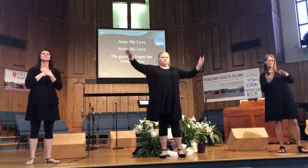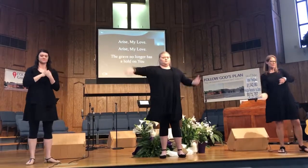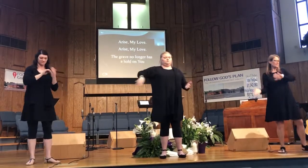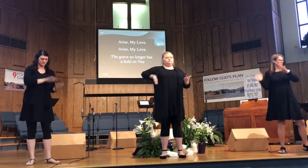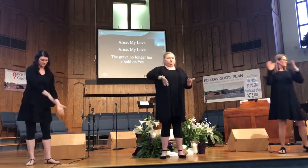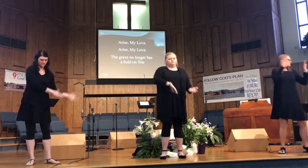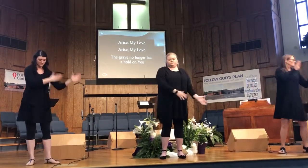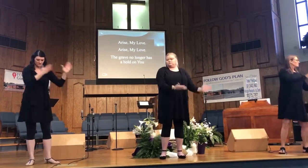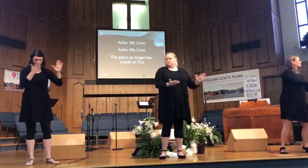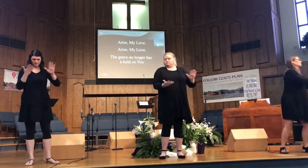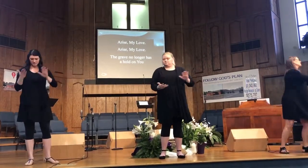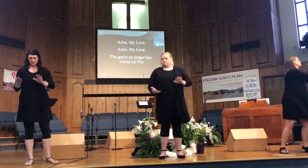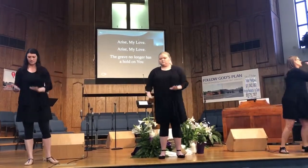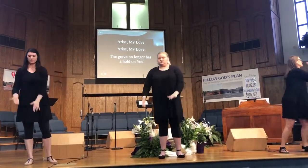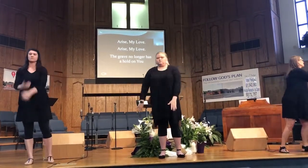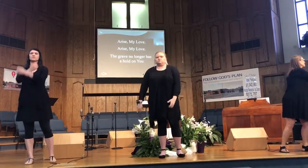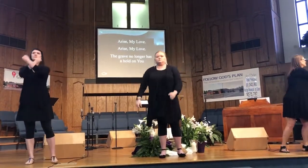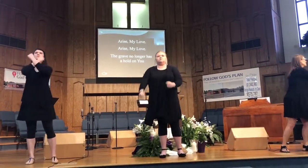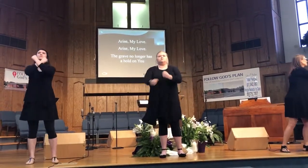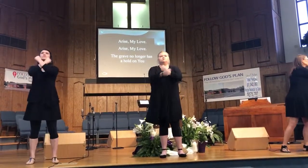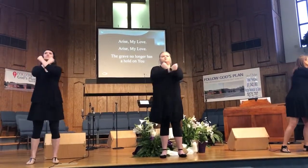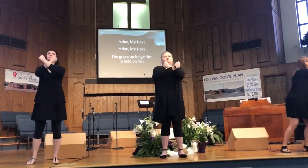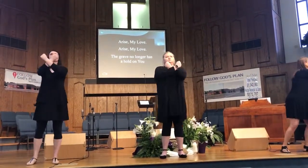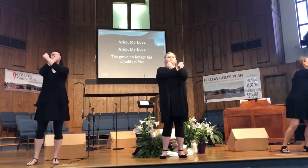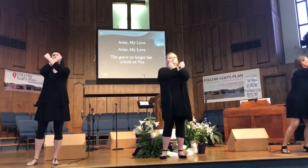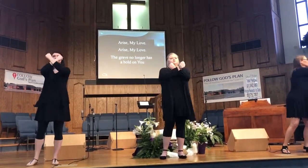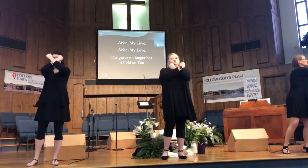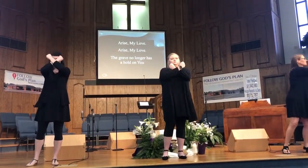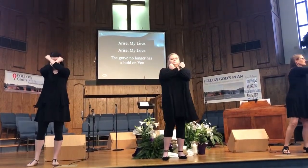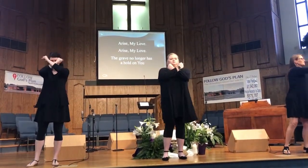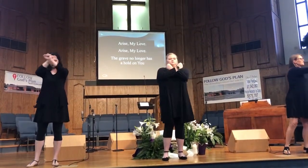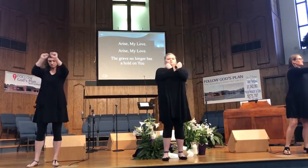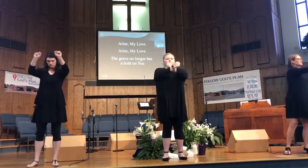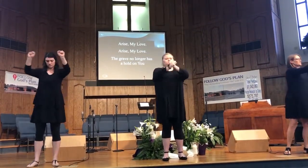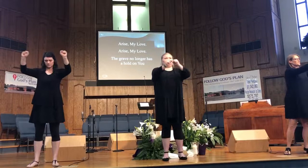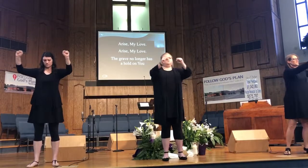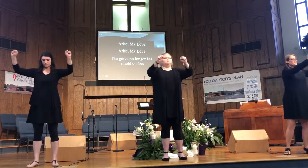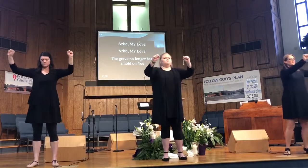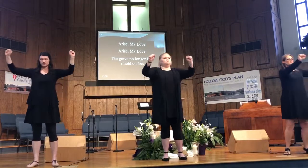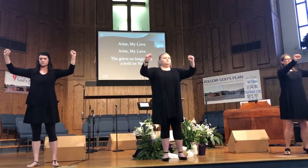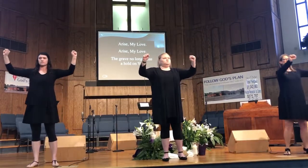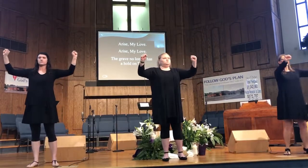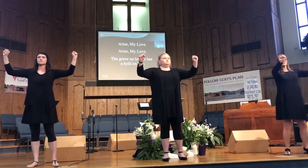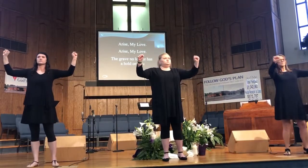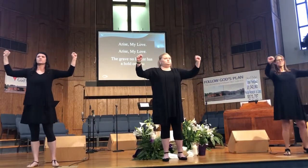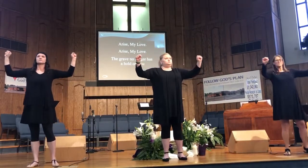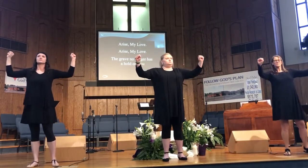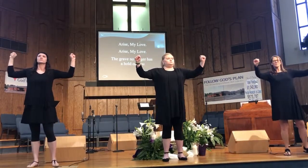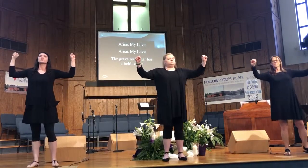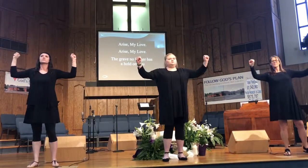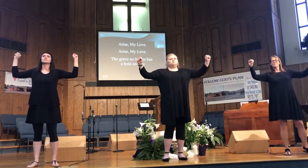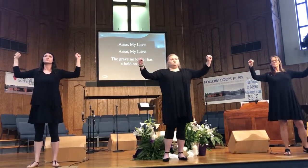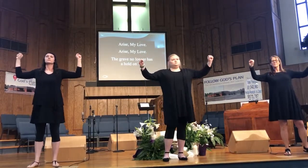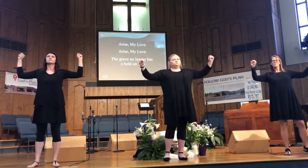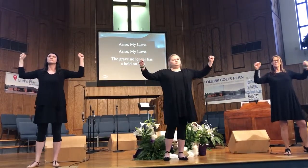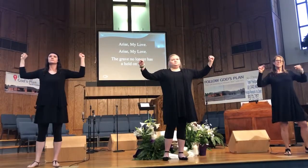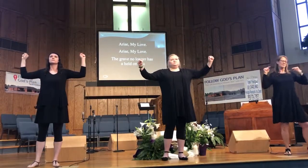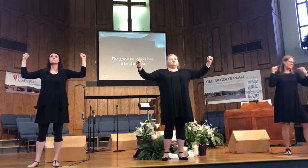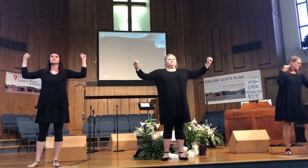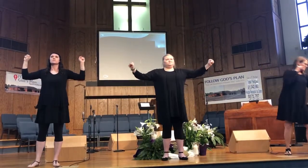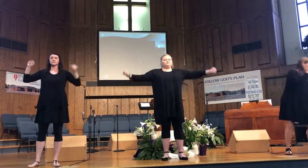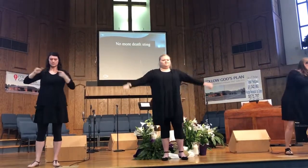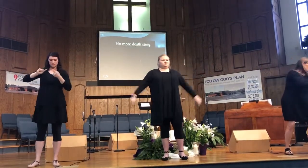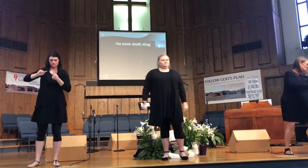We'll bring down all your arms, don't